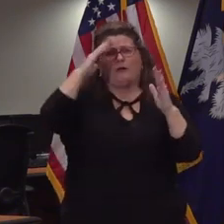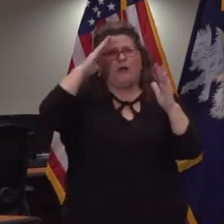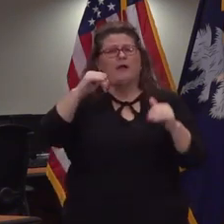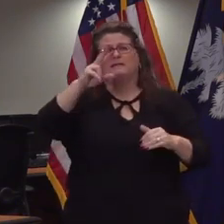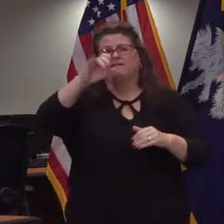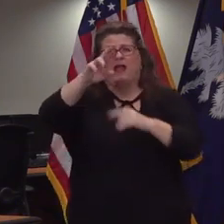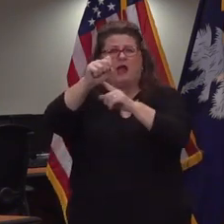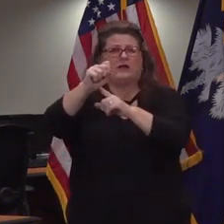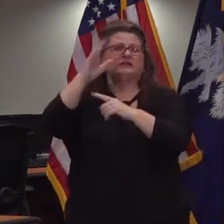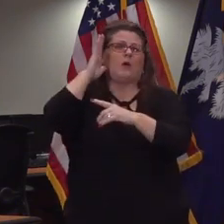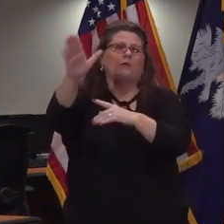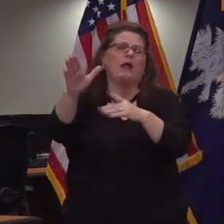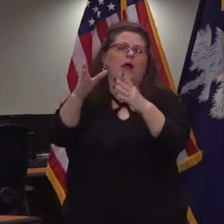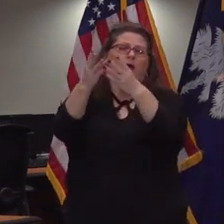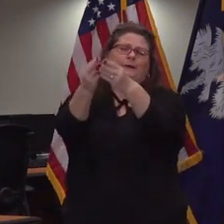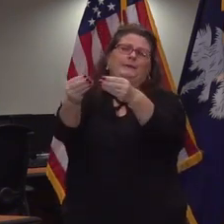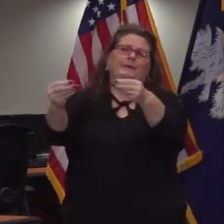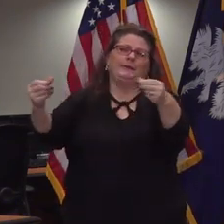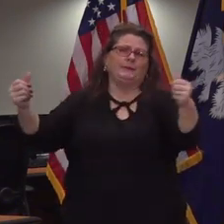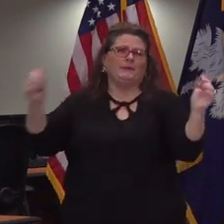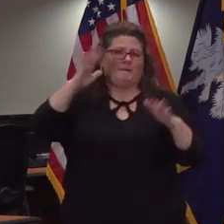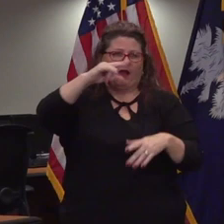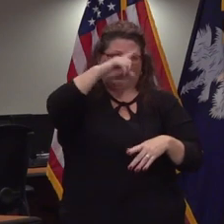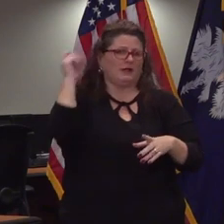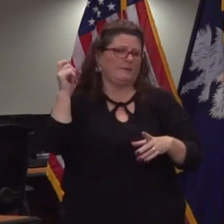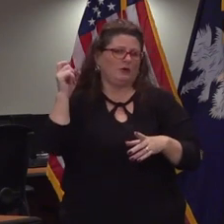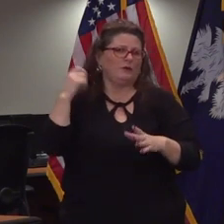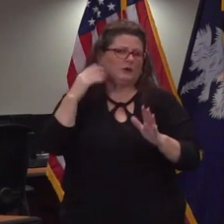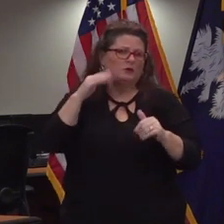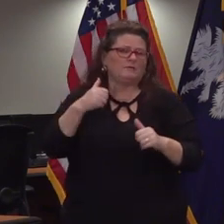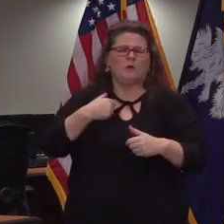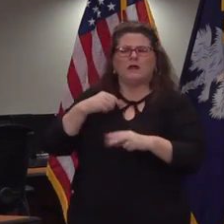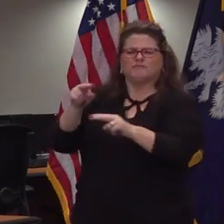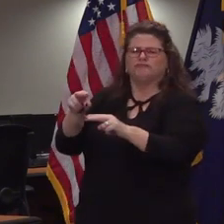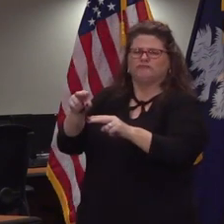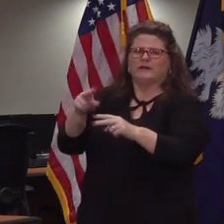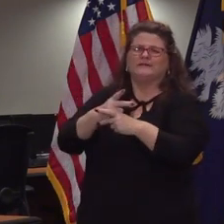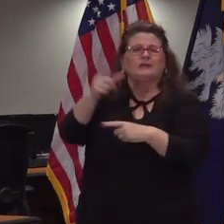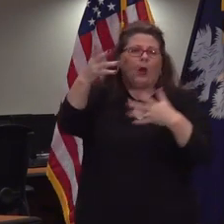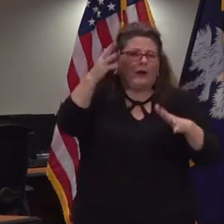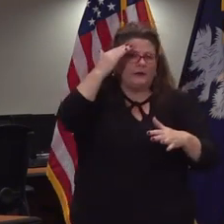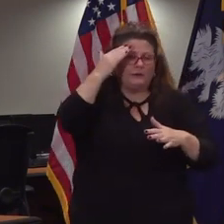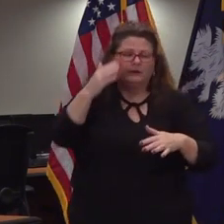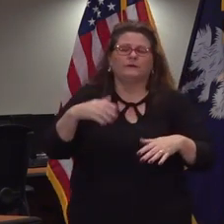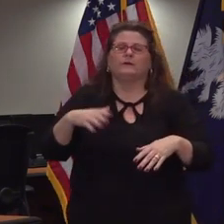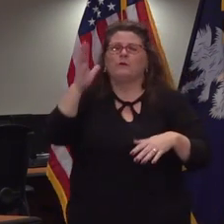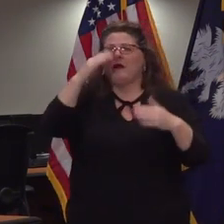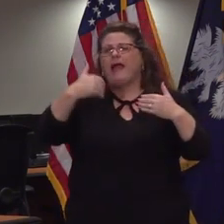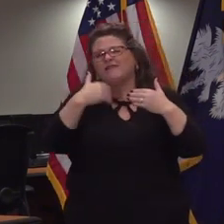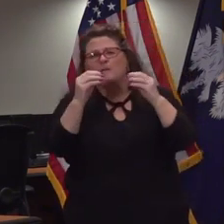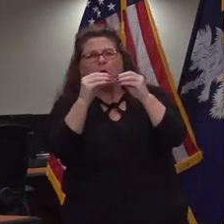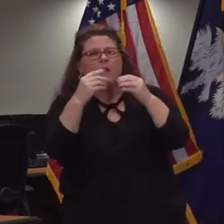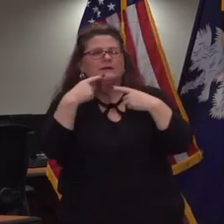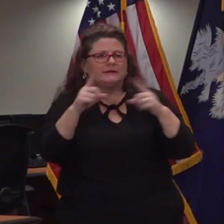virus will be easing up on us by then we are watching it very closely as you know and we'll have announcements to make as we